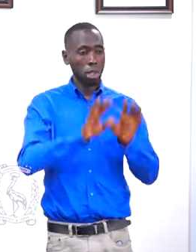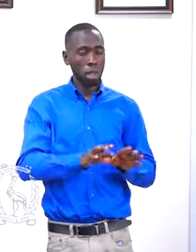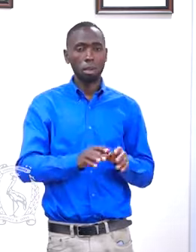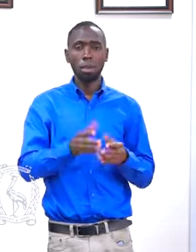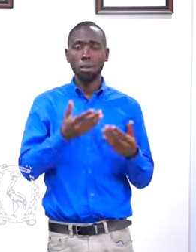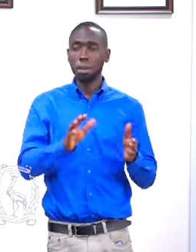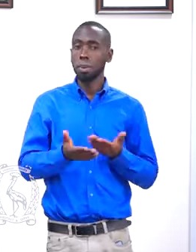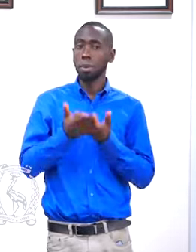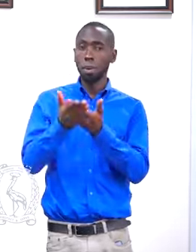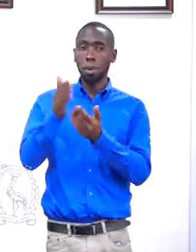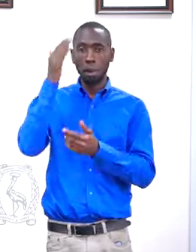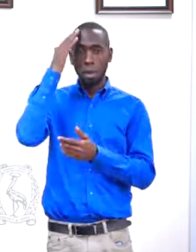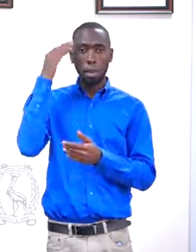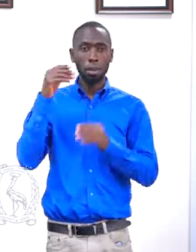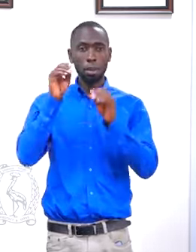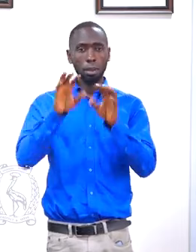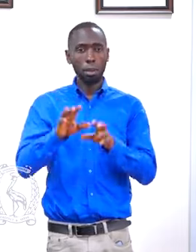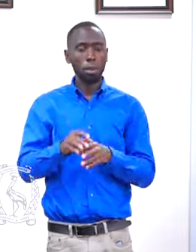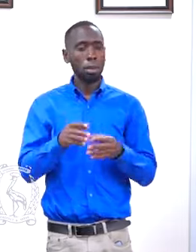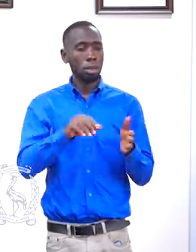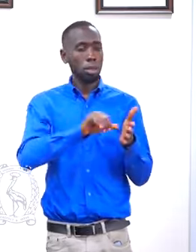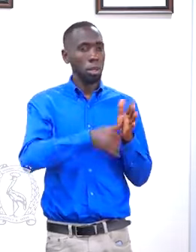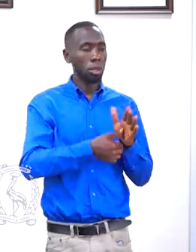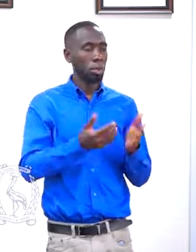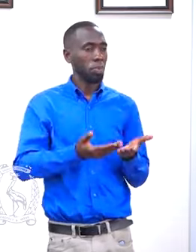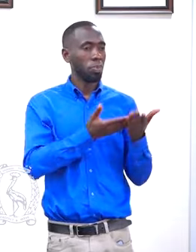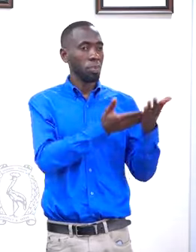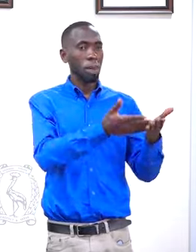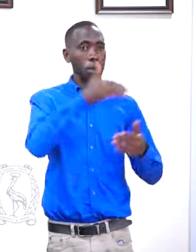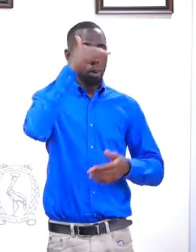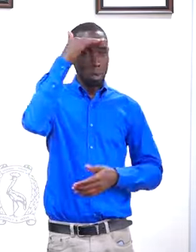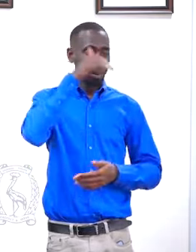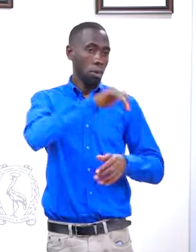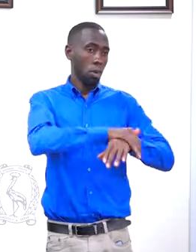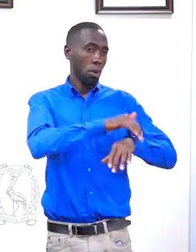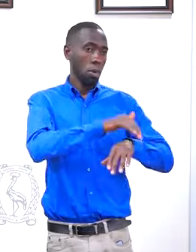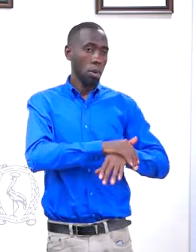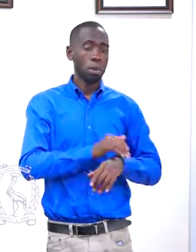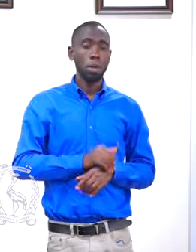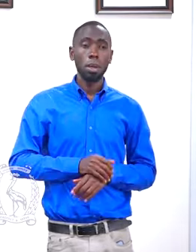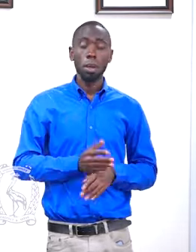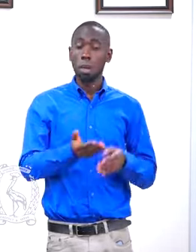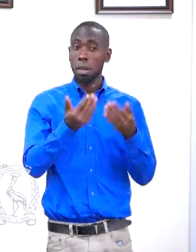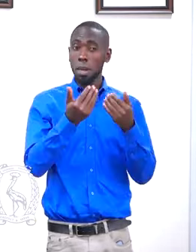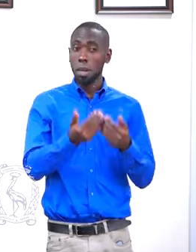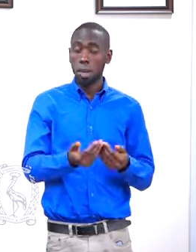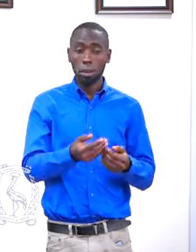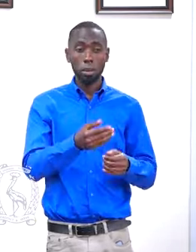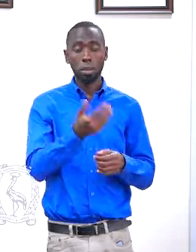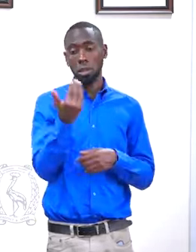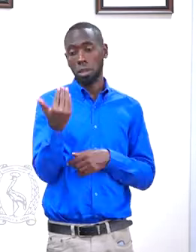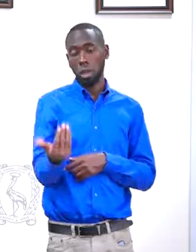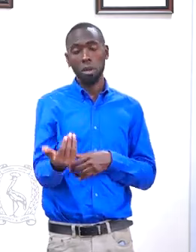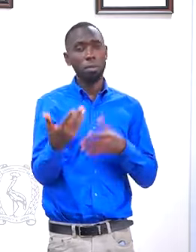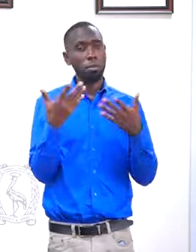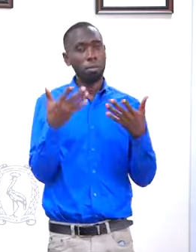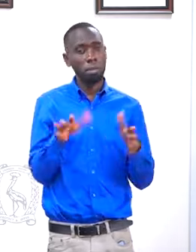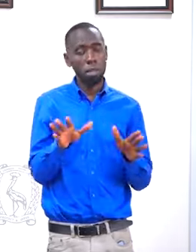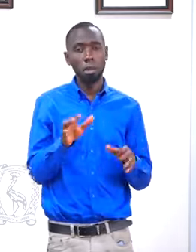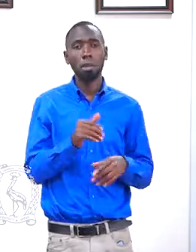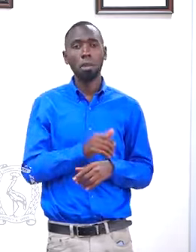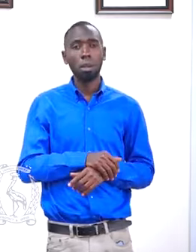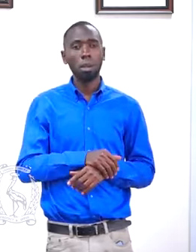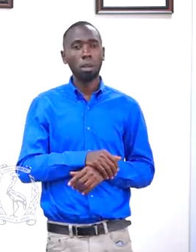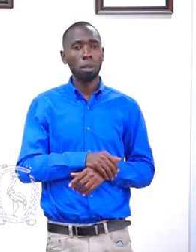the matter was reported at Mukono. So the victim was immediately put on post-rep treatment. We obtained